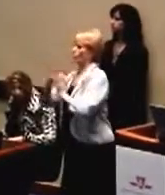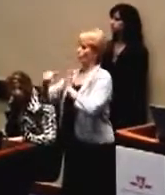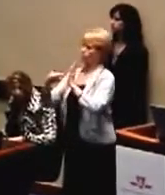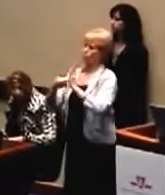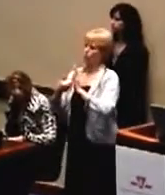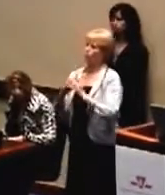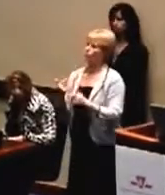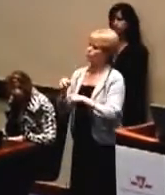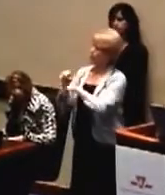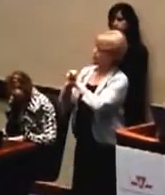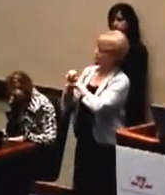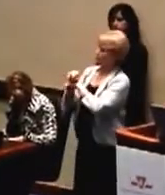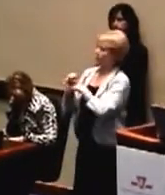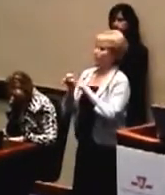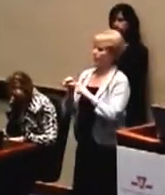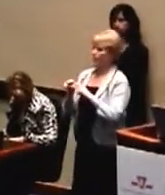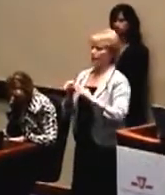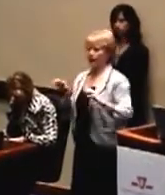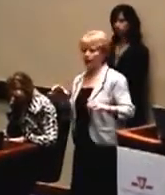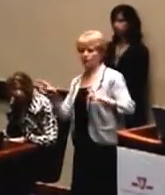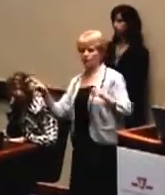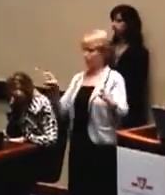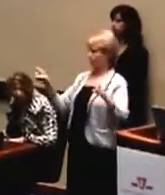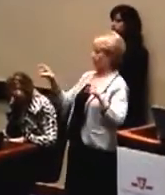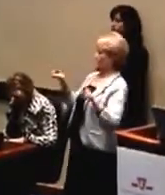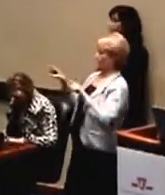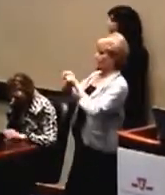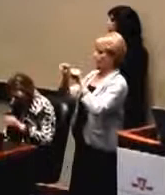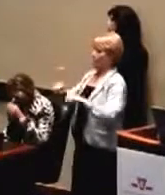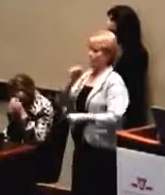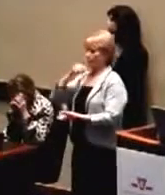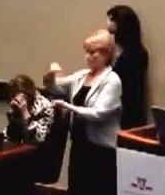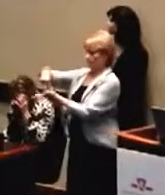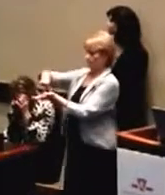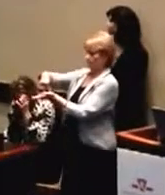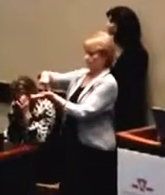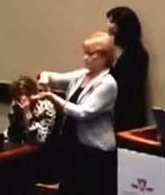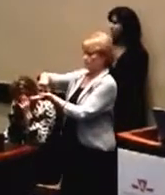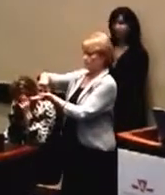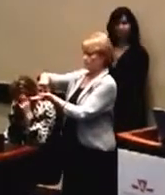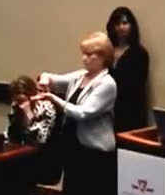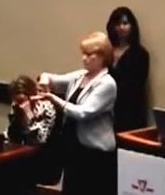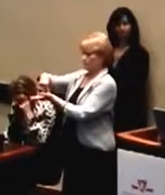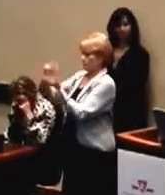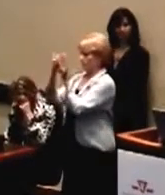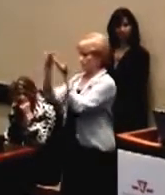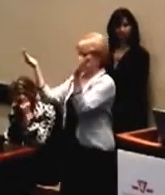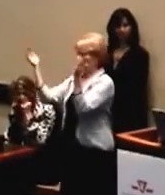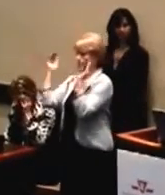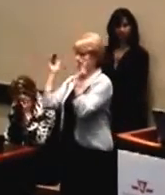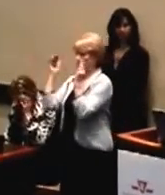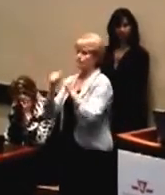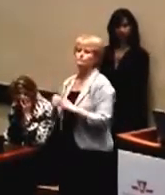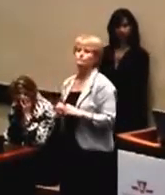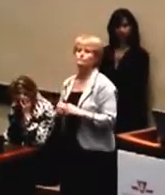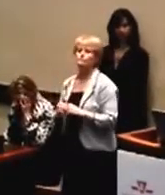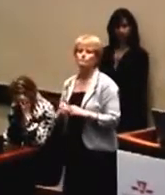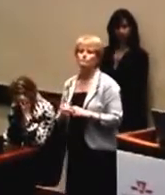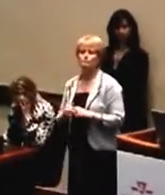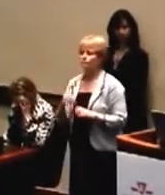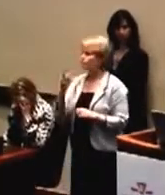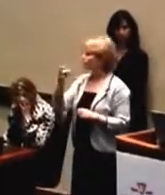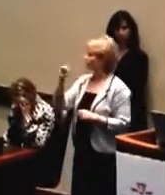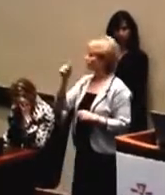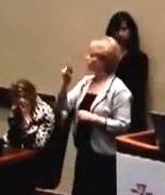the supervisor actually actively manages the station, rather than being confined to a booth. Someone, Paul,